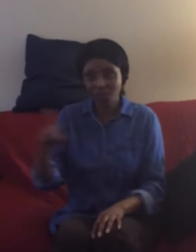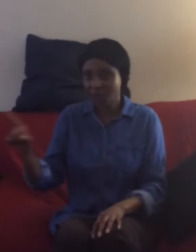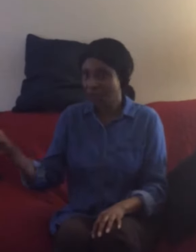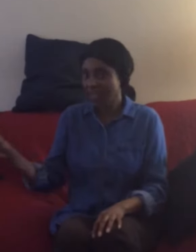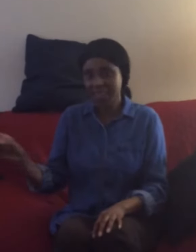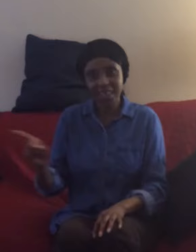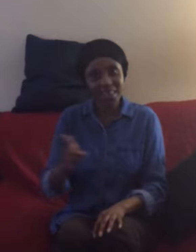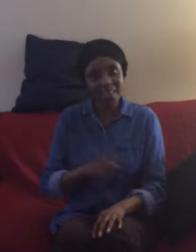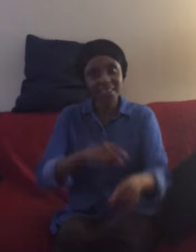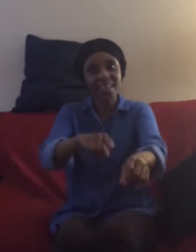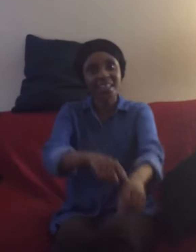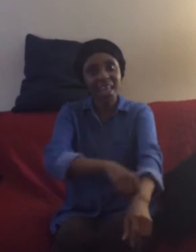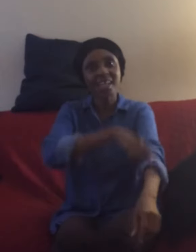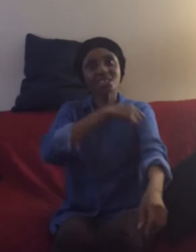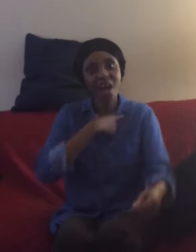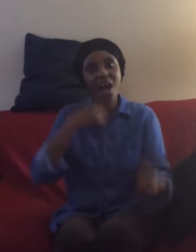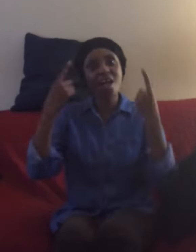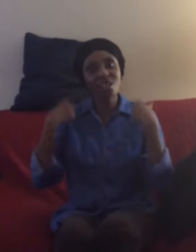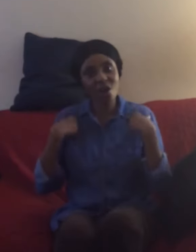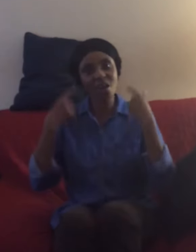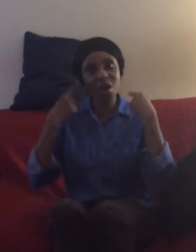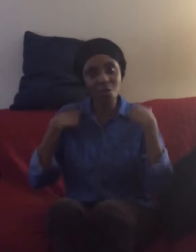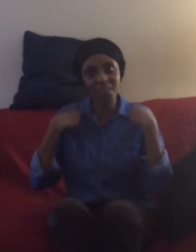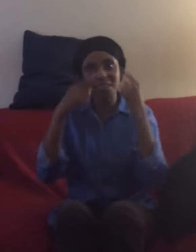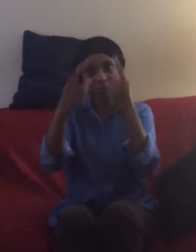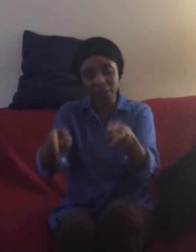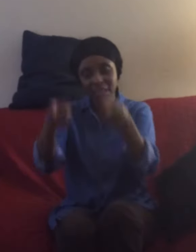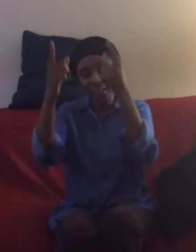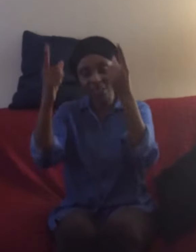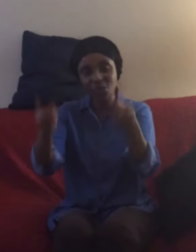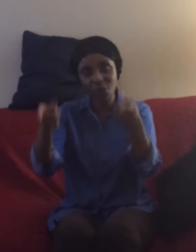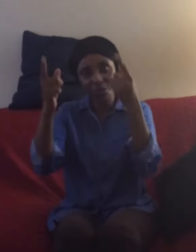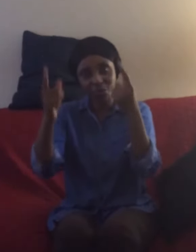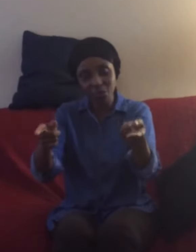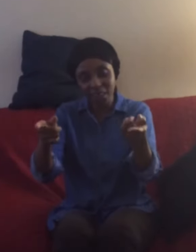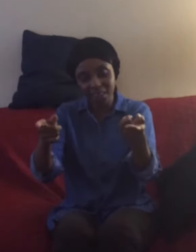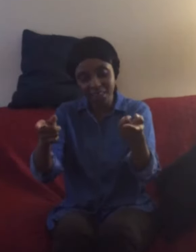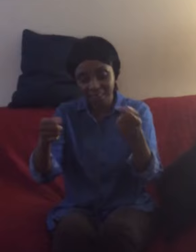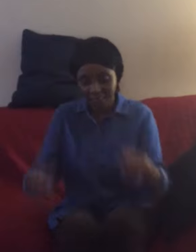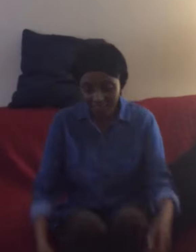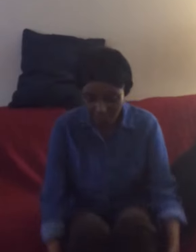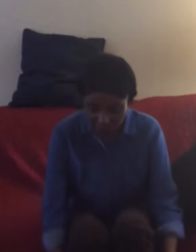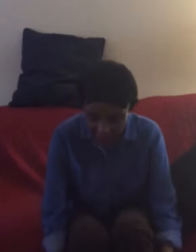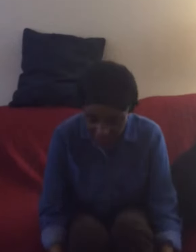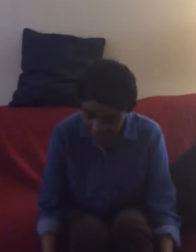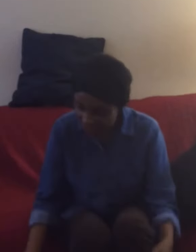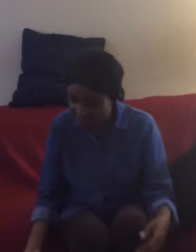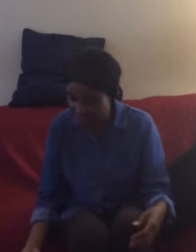ends that's how long i want to be your friend come on kitty not right now